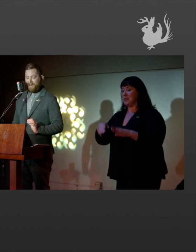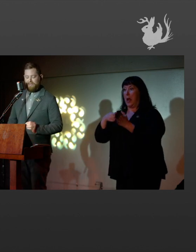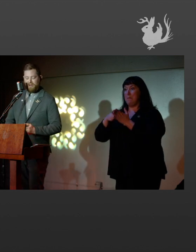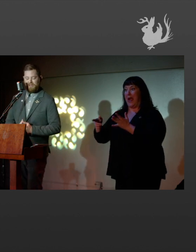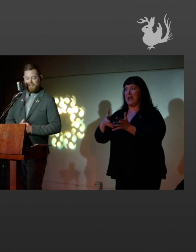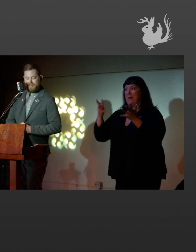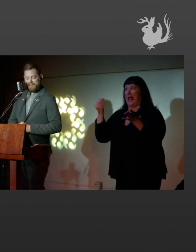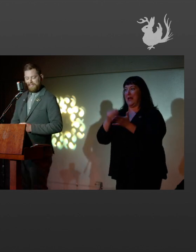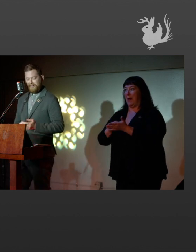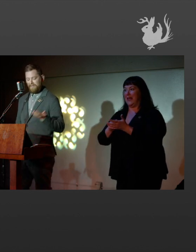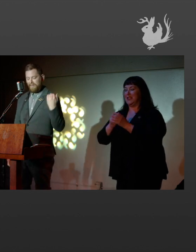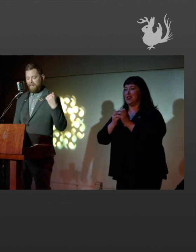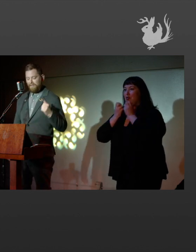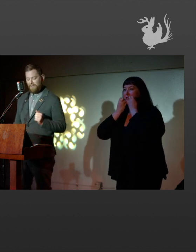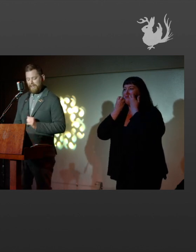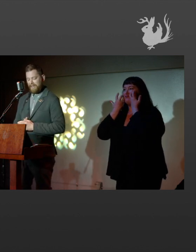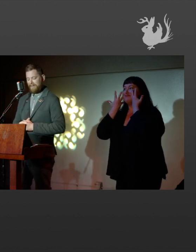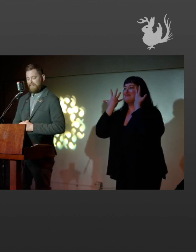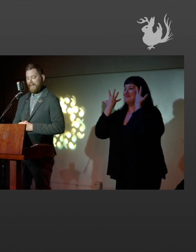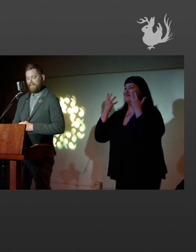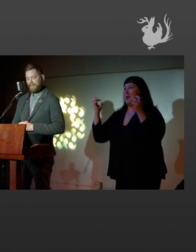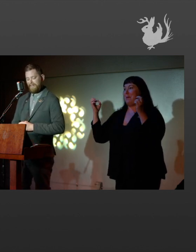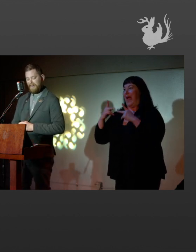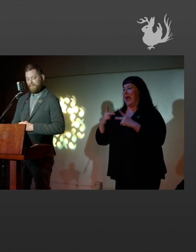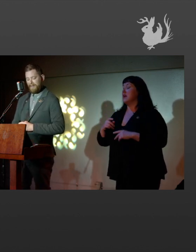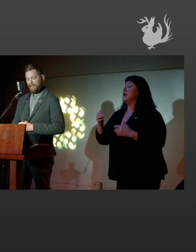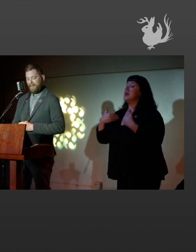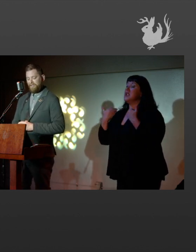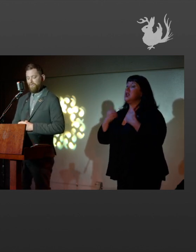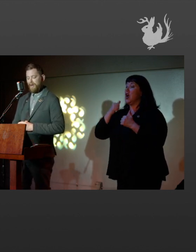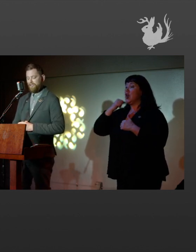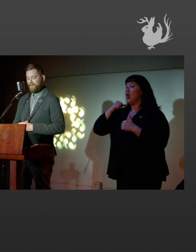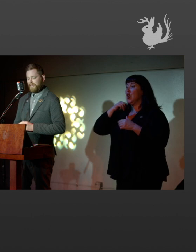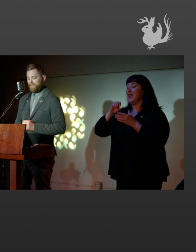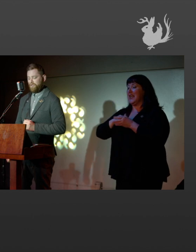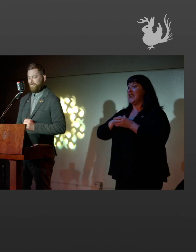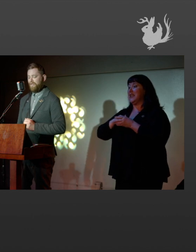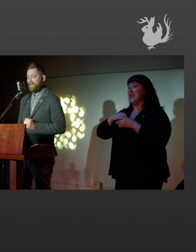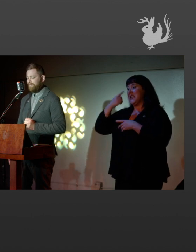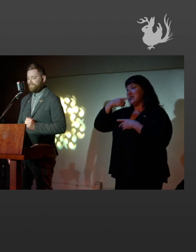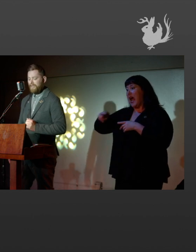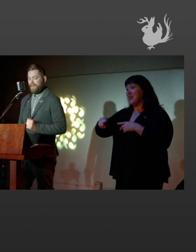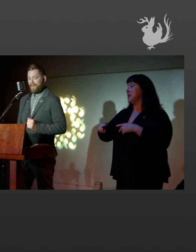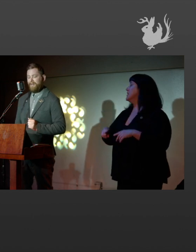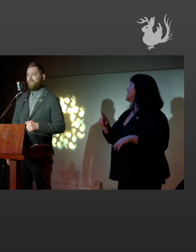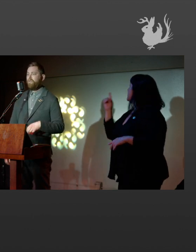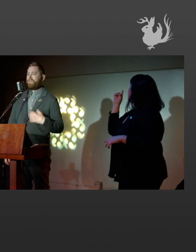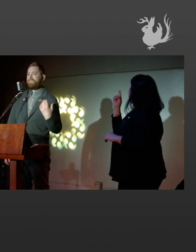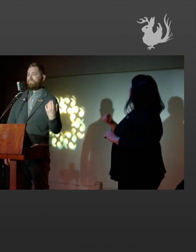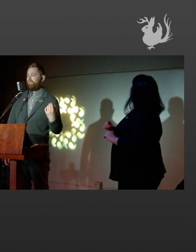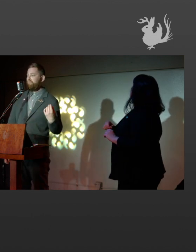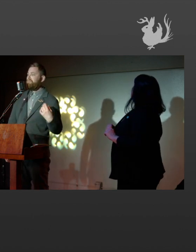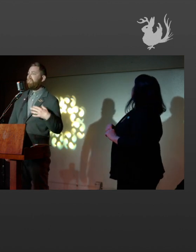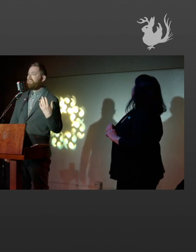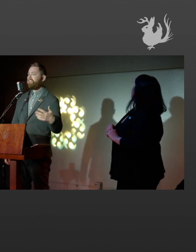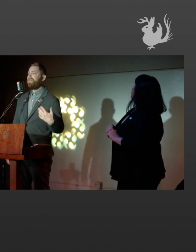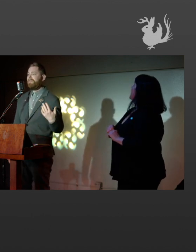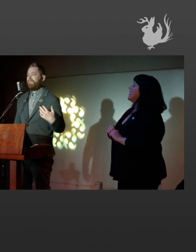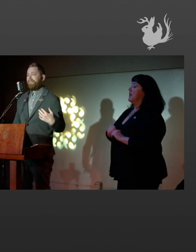Another person with it is this young girl in Thailand named Supatra Sufan, who has